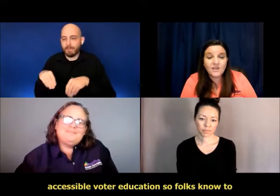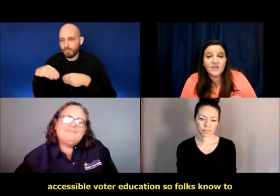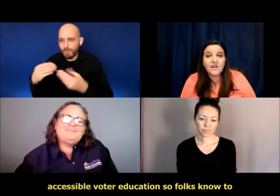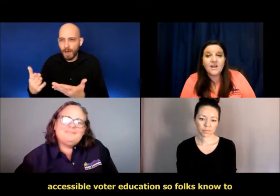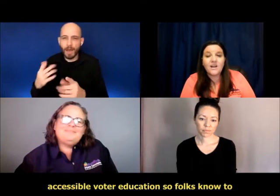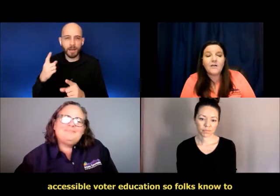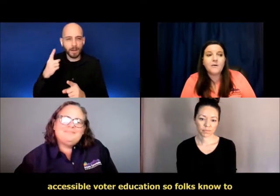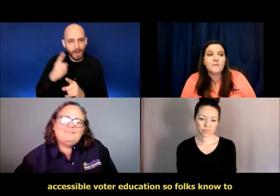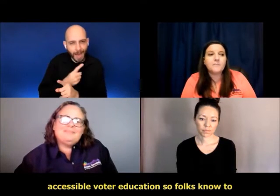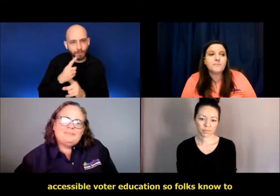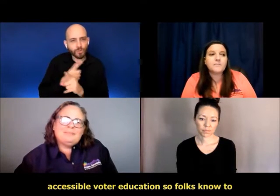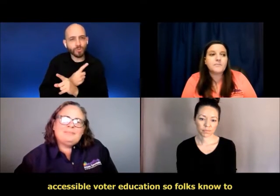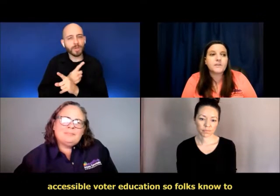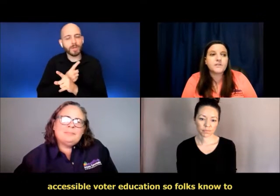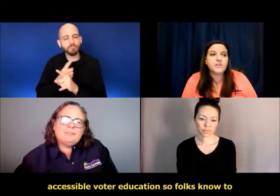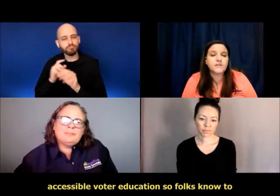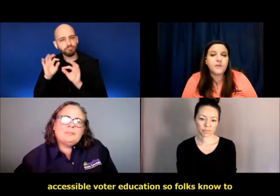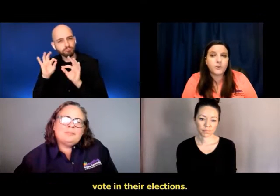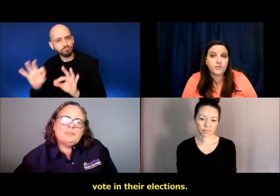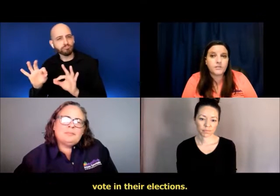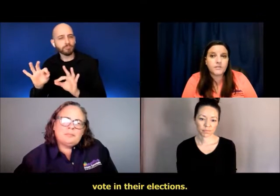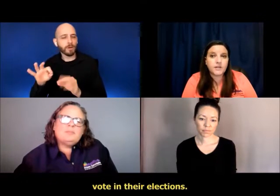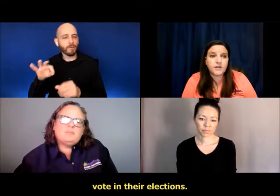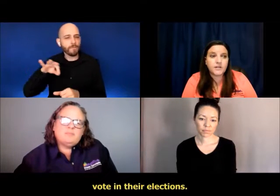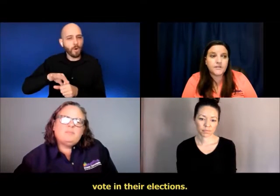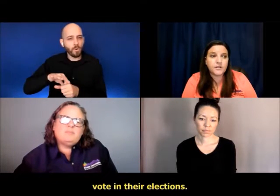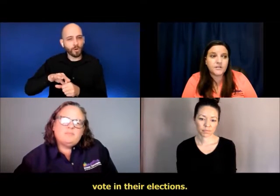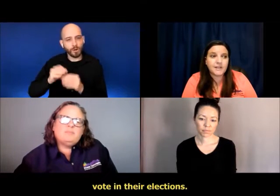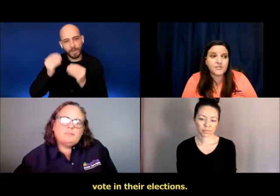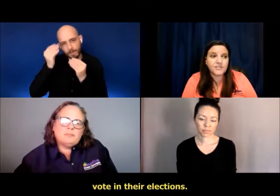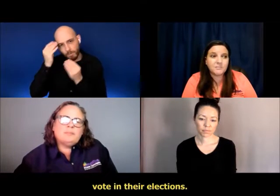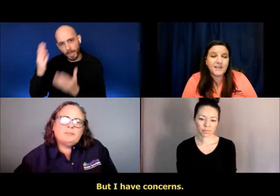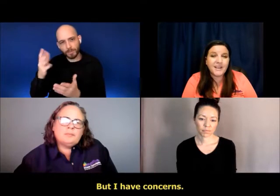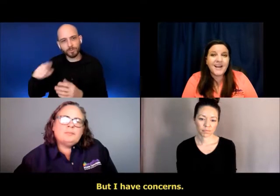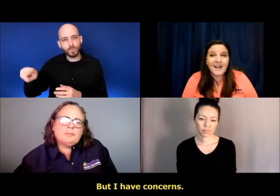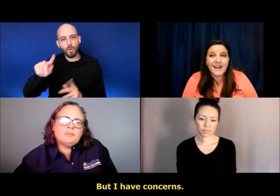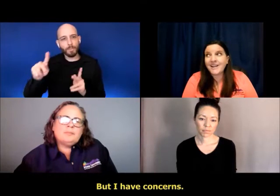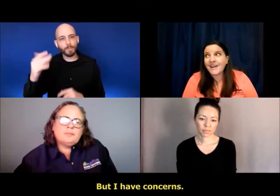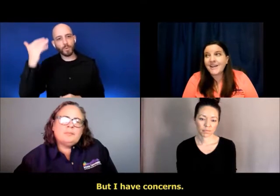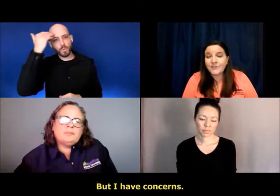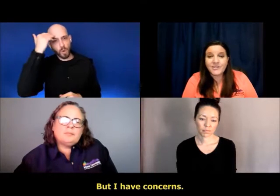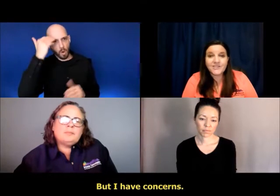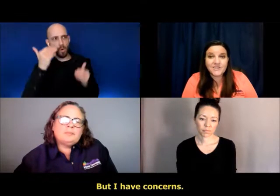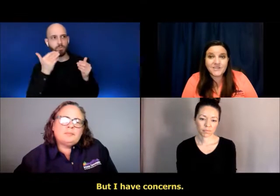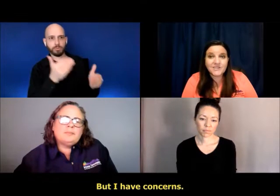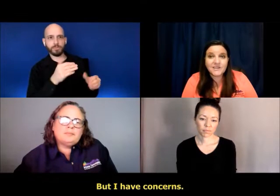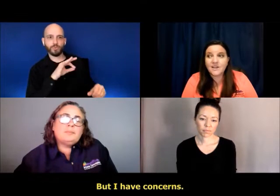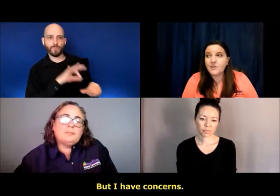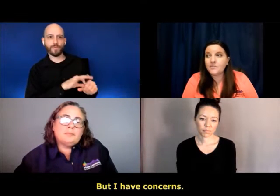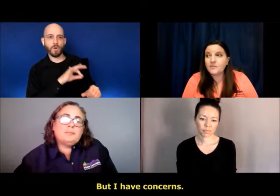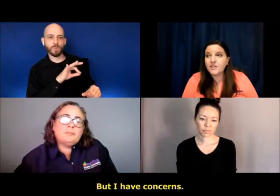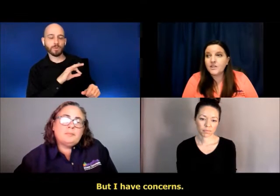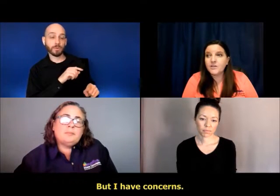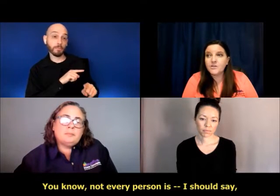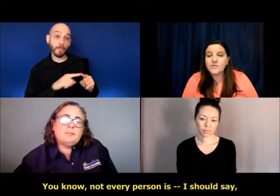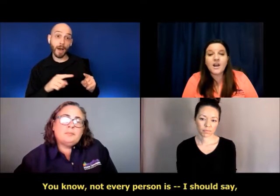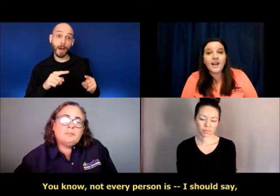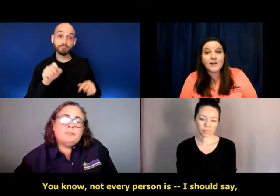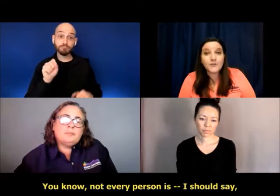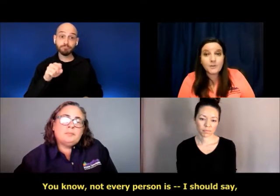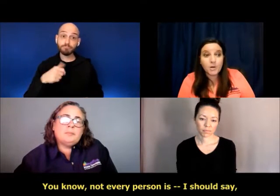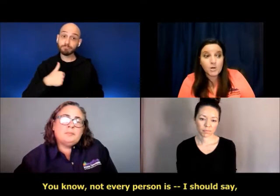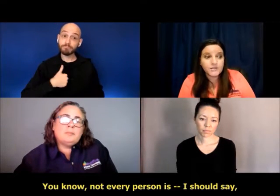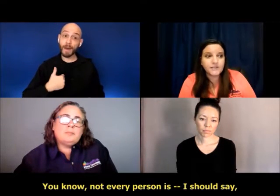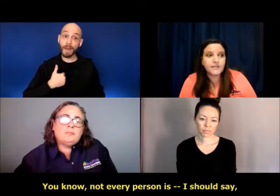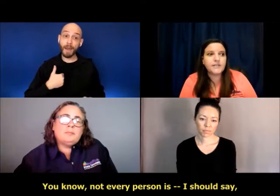to vote in their elections. But I have concerns. You know,